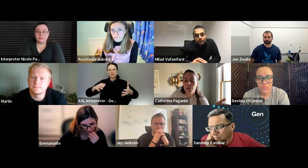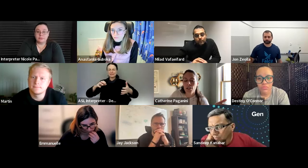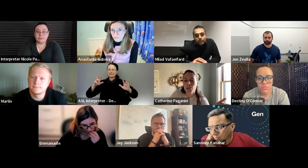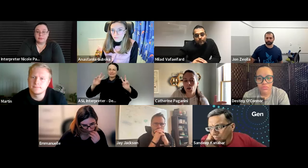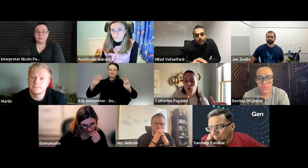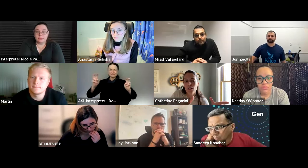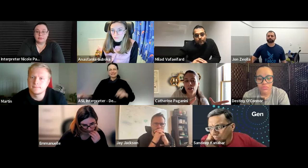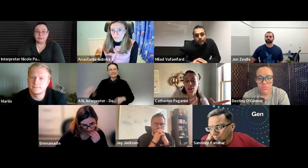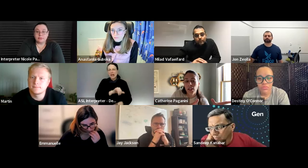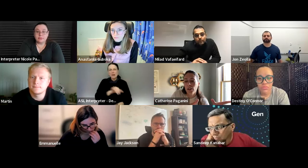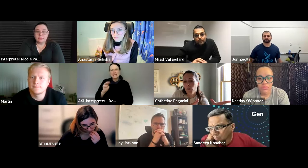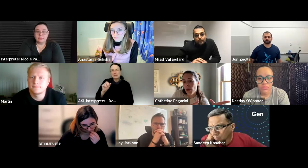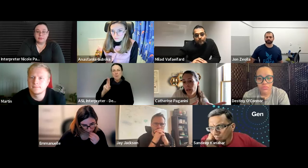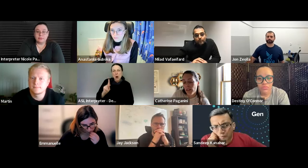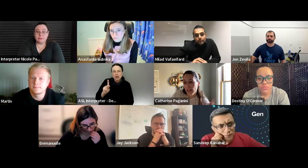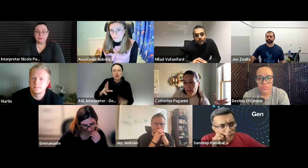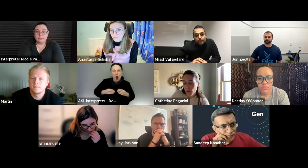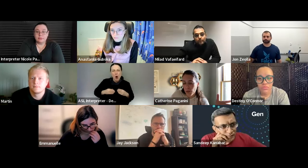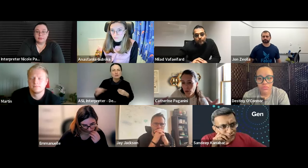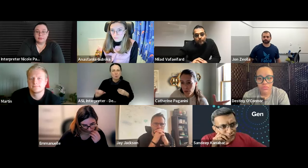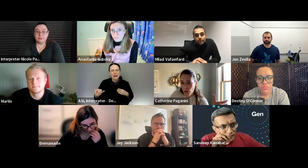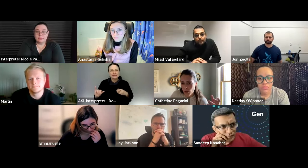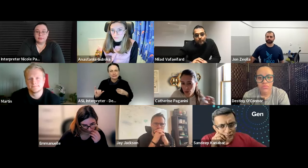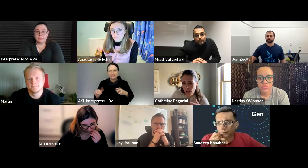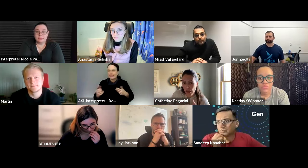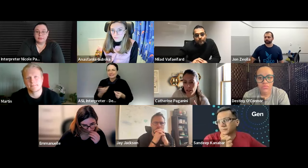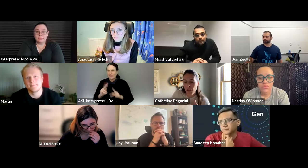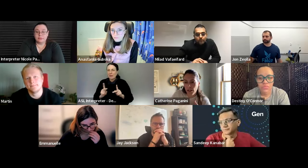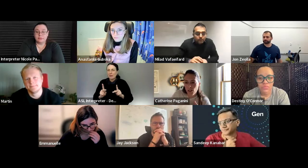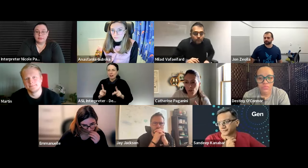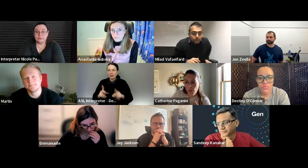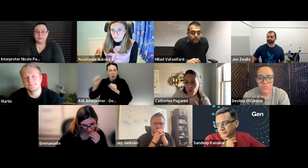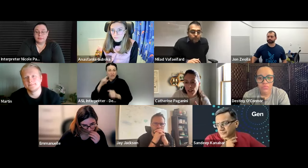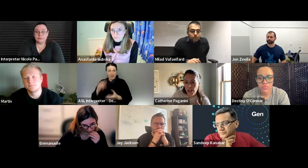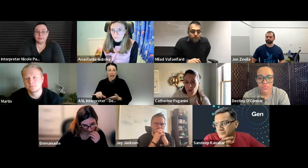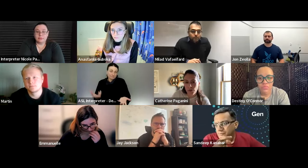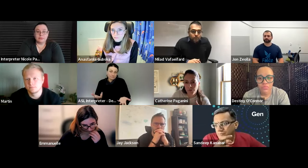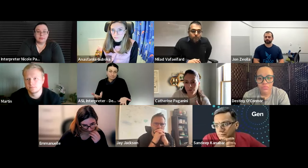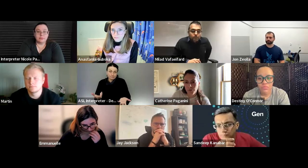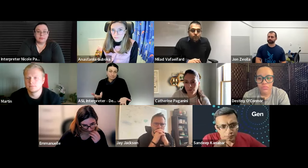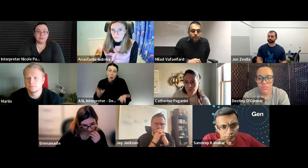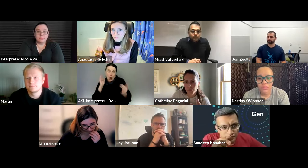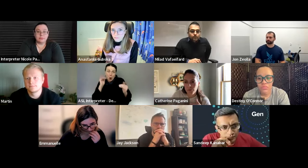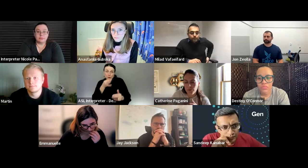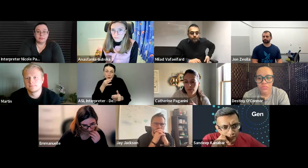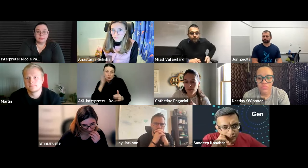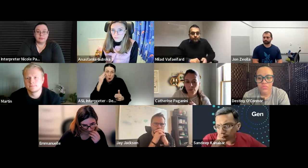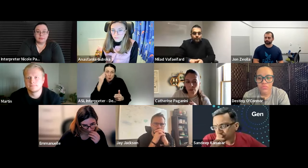works uh does own the cloud native budapest like several people could be the host for that so hopefully we'll have that soon